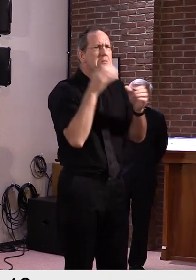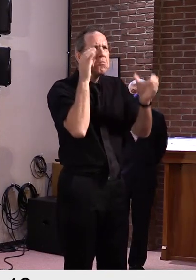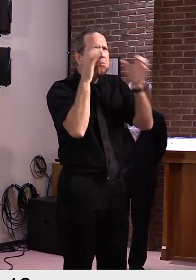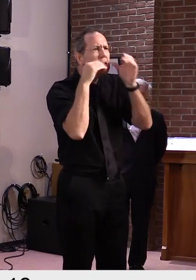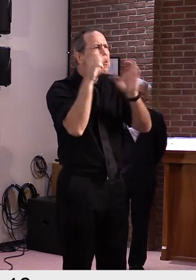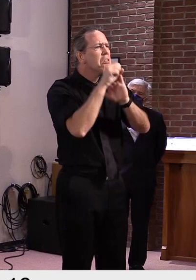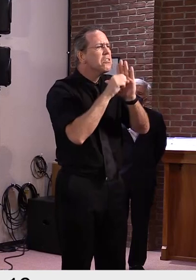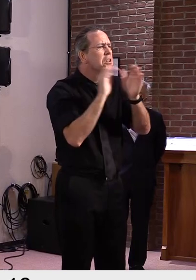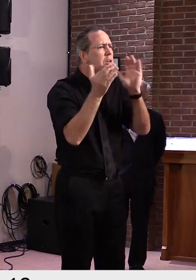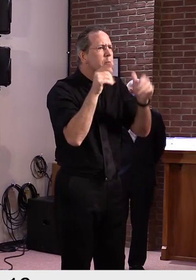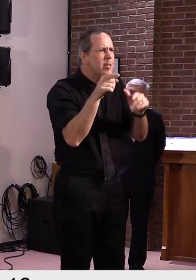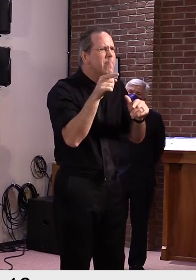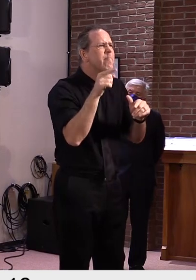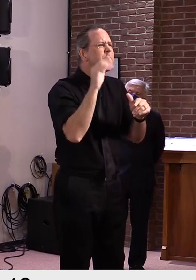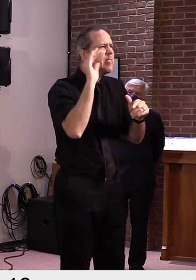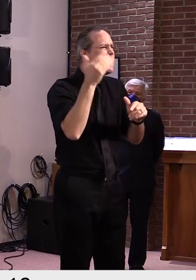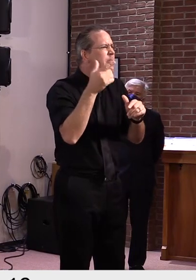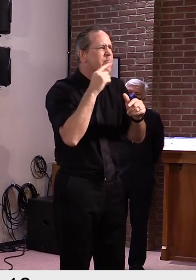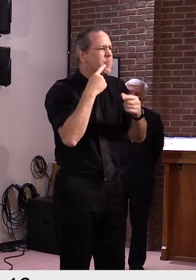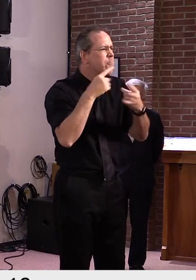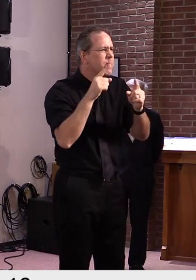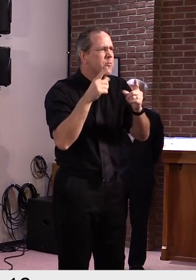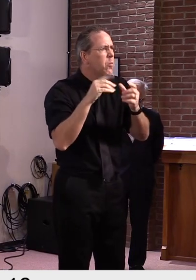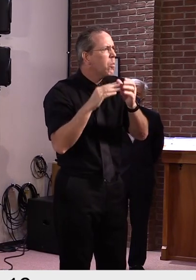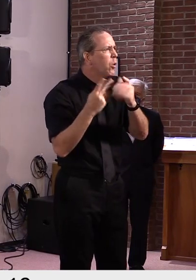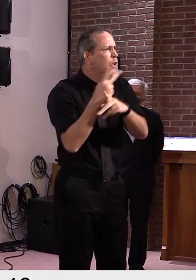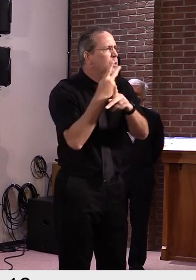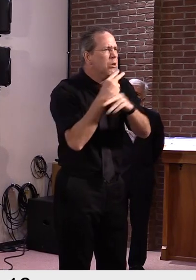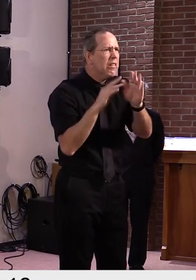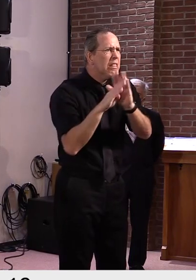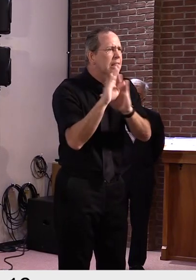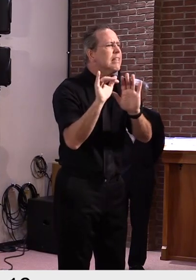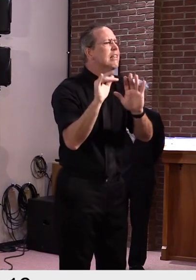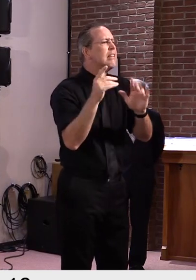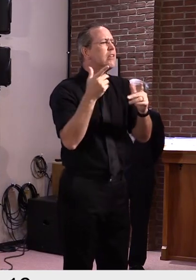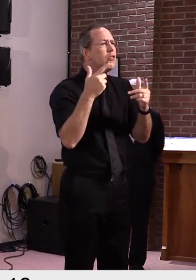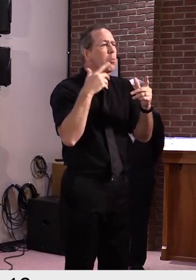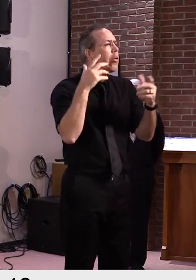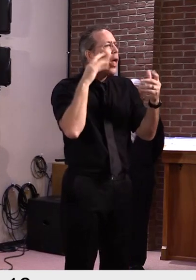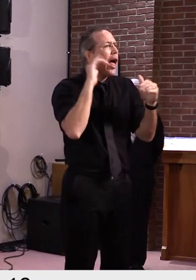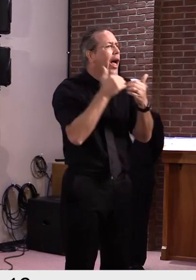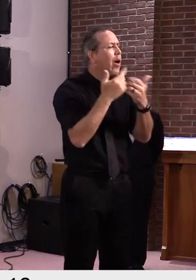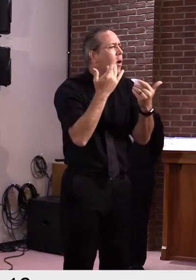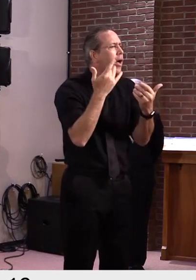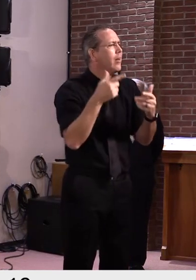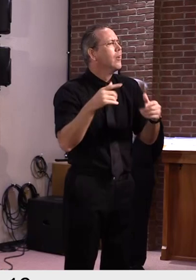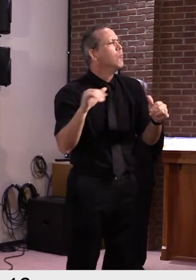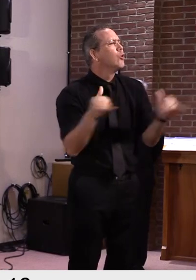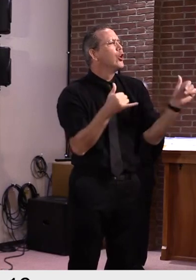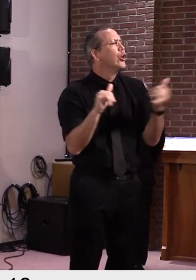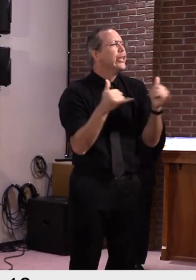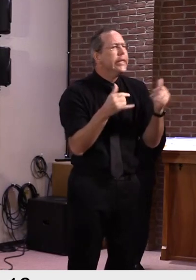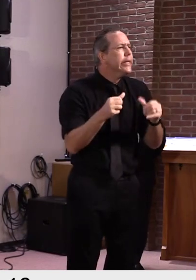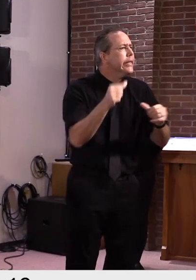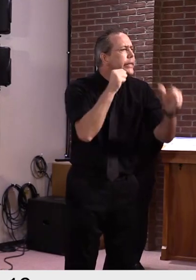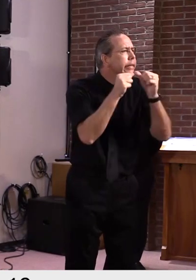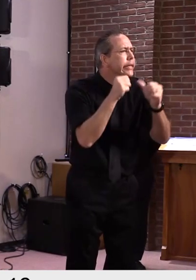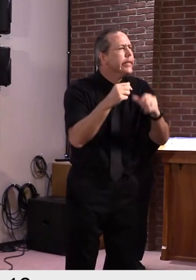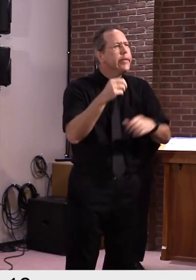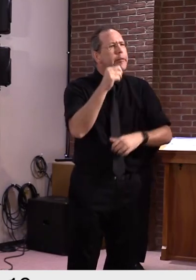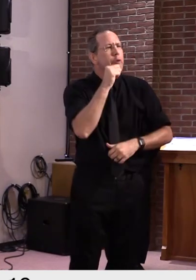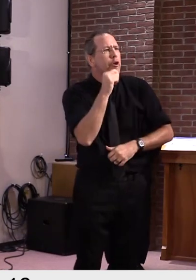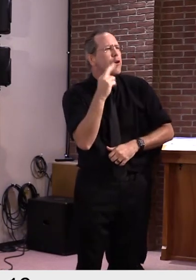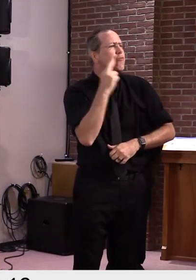uncontrolled parties and crowds at bars and clubs are a big part of the problem. So I believe giving our towns